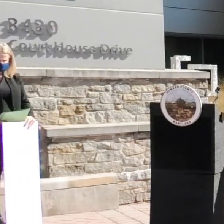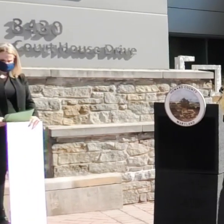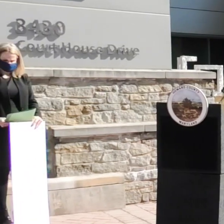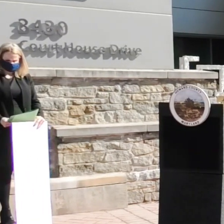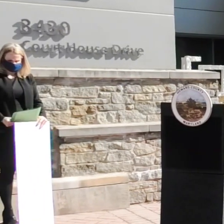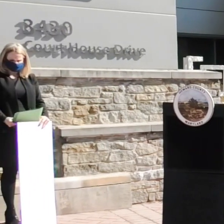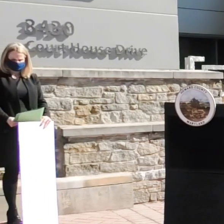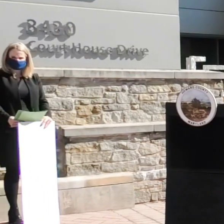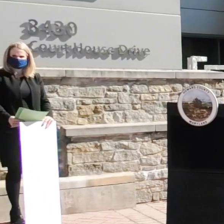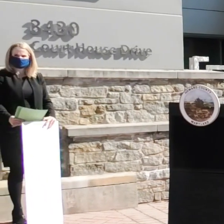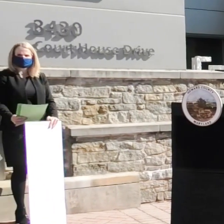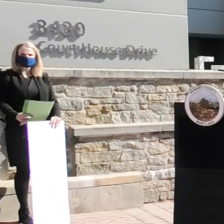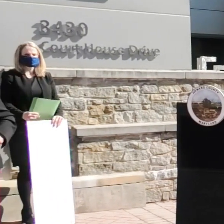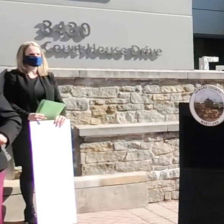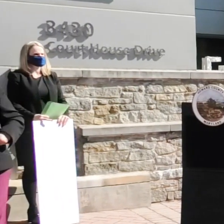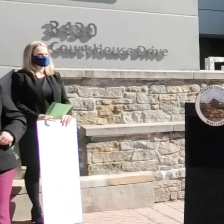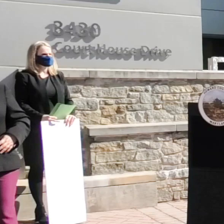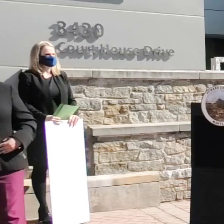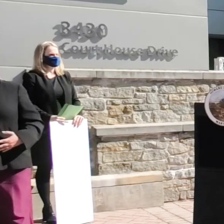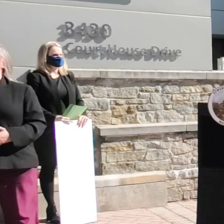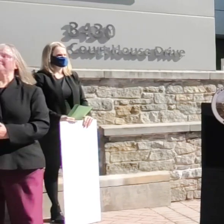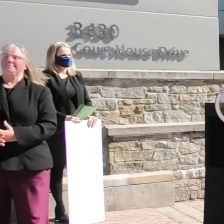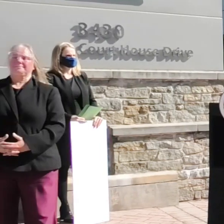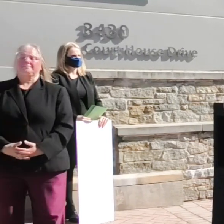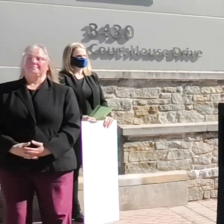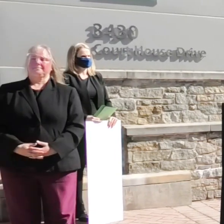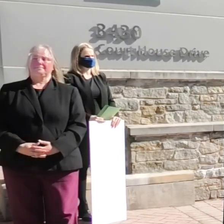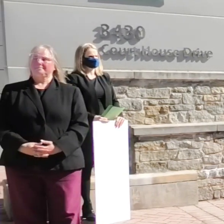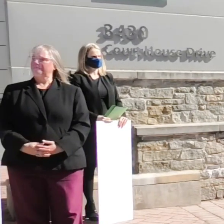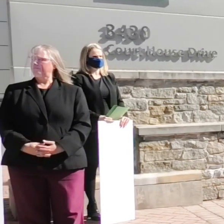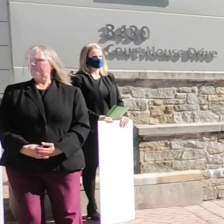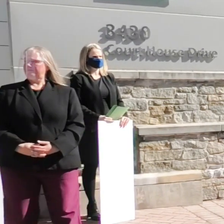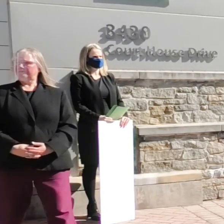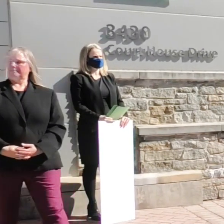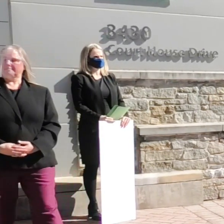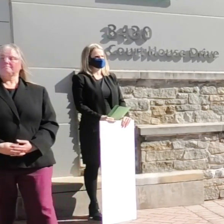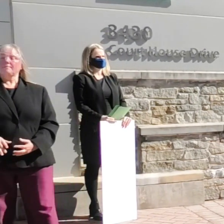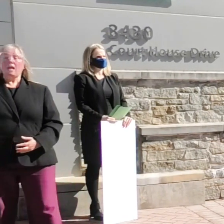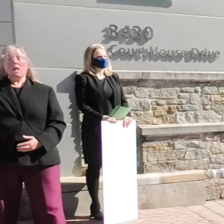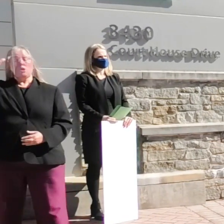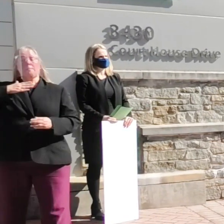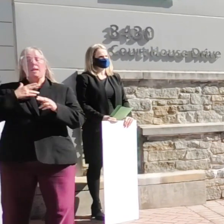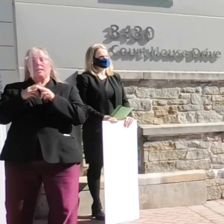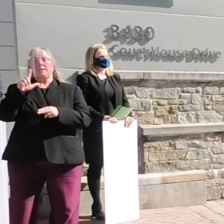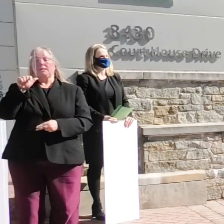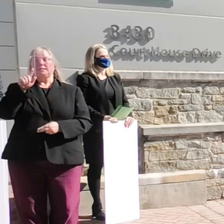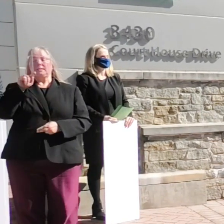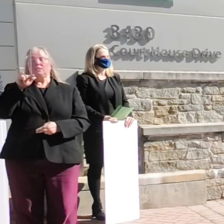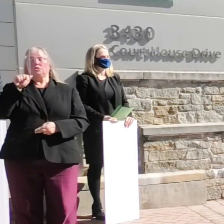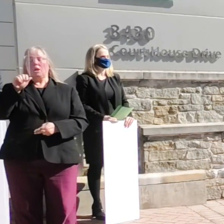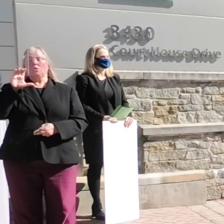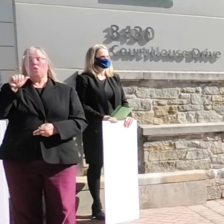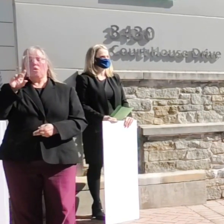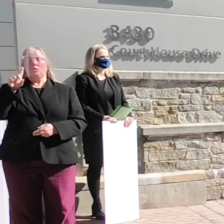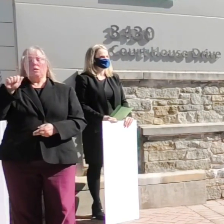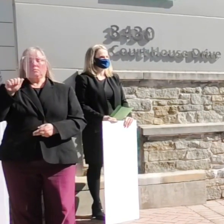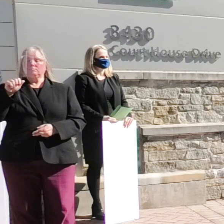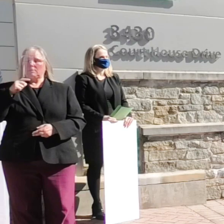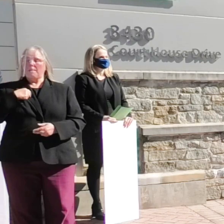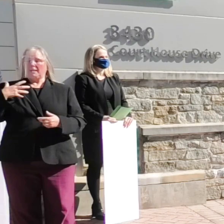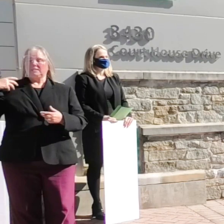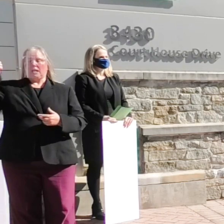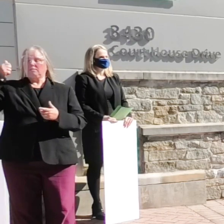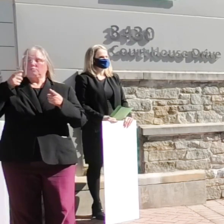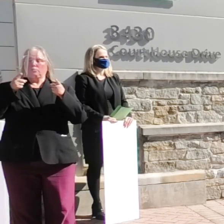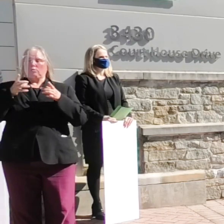our community here hello my name is leticia carter I am the executive director of of